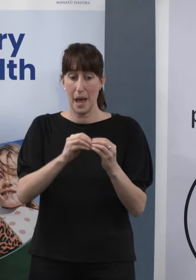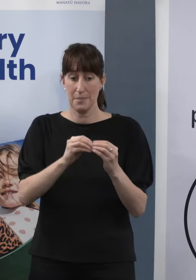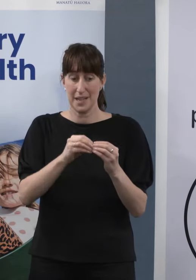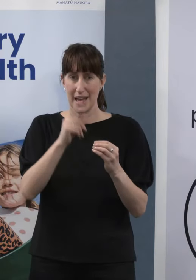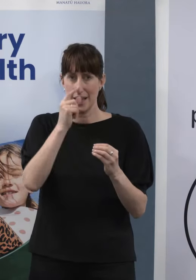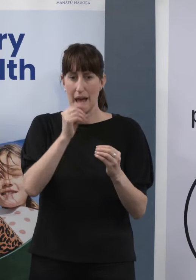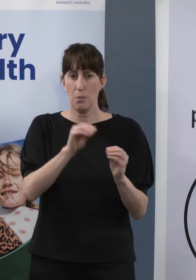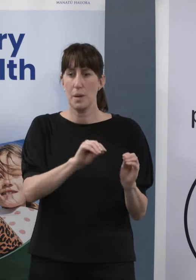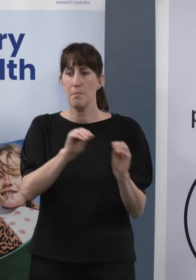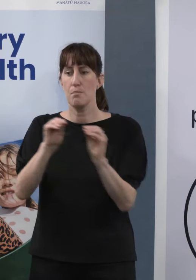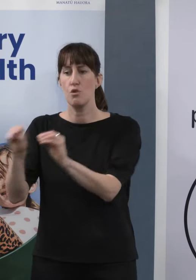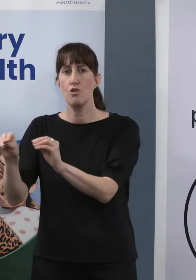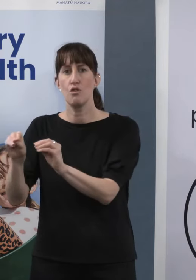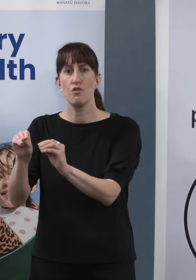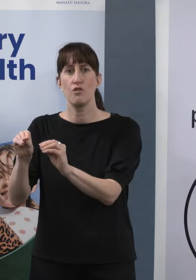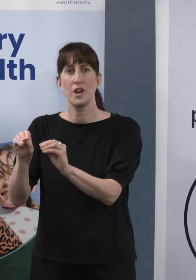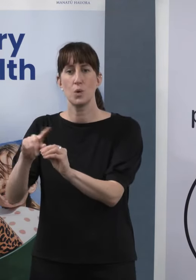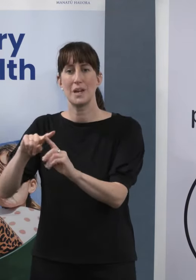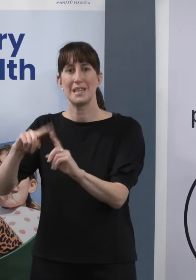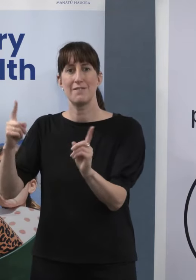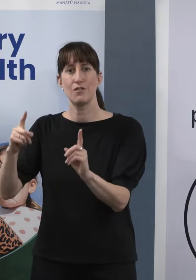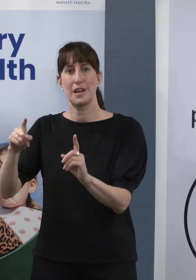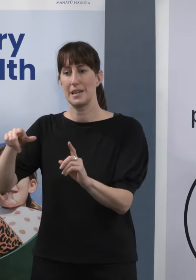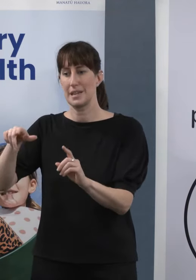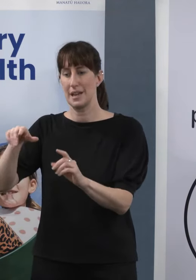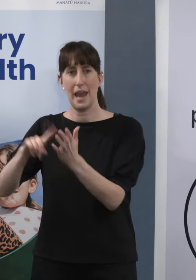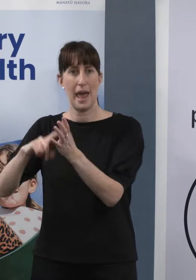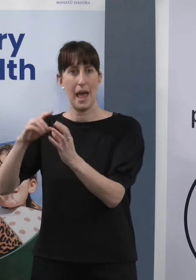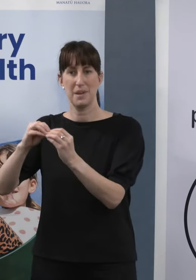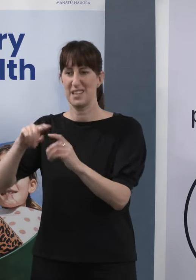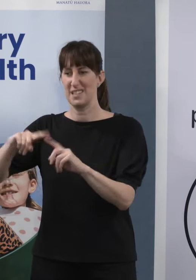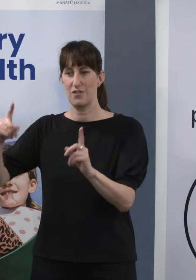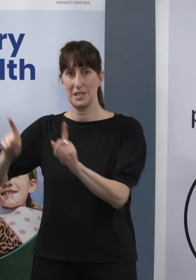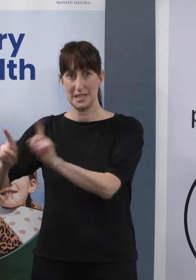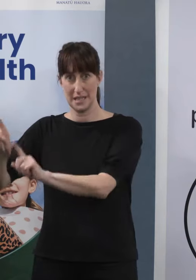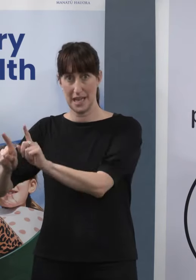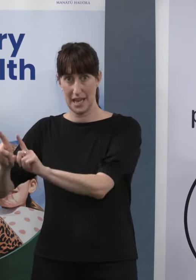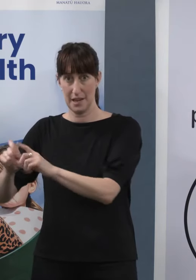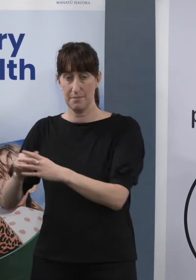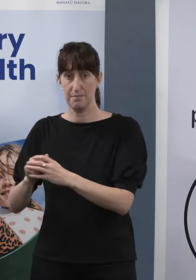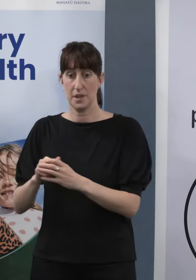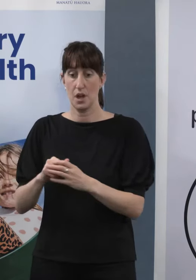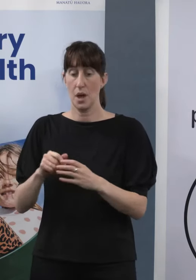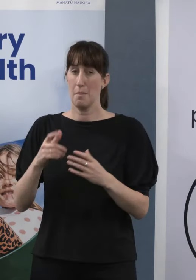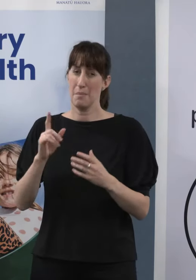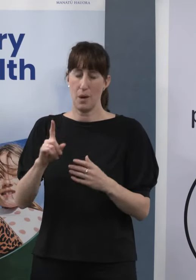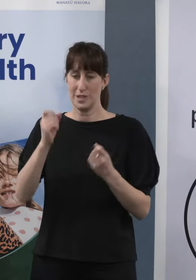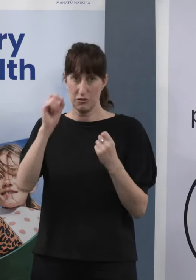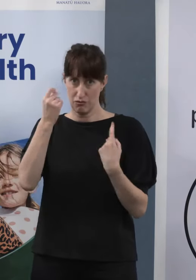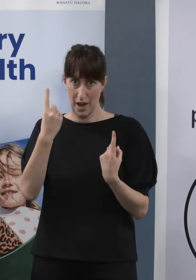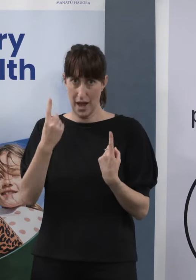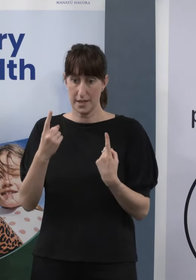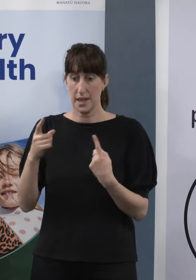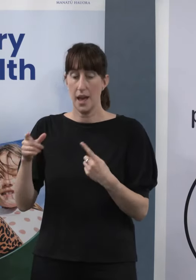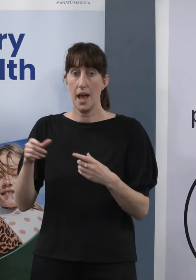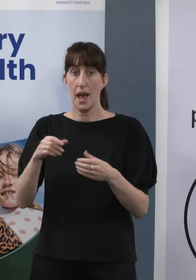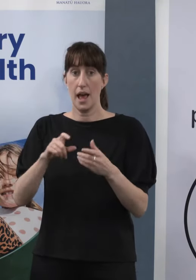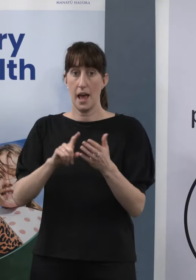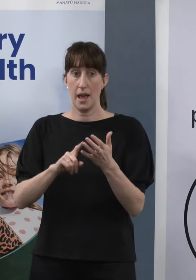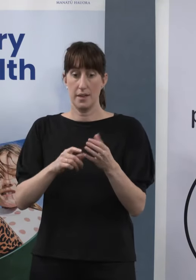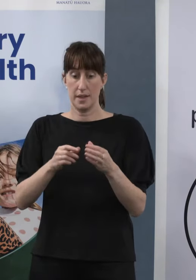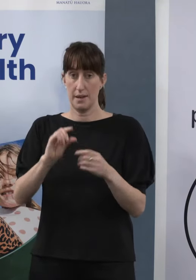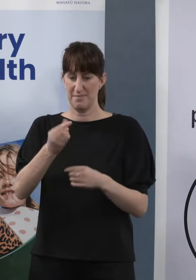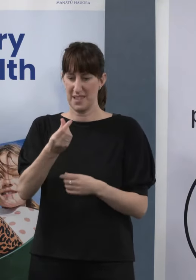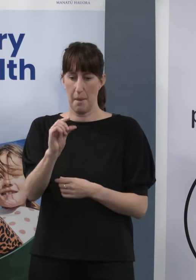And what became apparent, although we hadn't anticipated it, was that once samples were in a lab and were logged on and in the